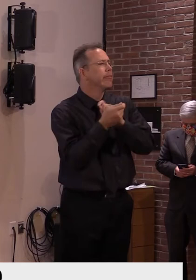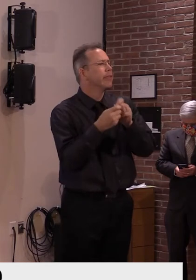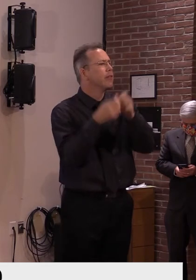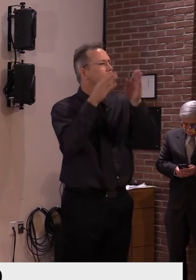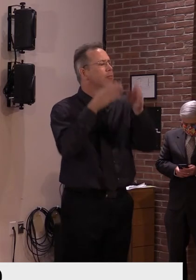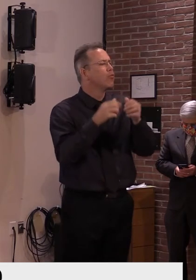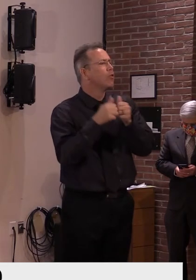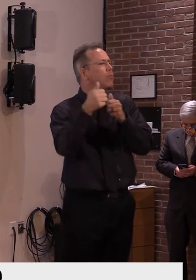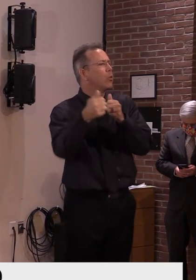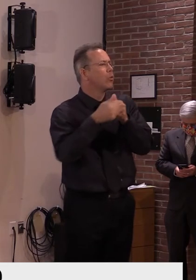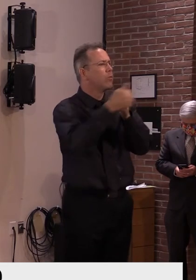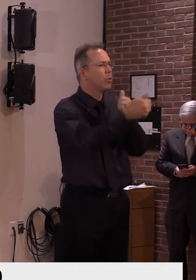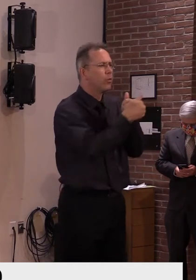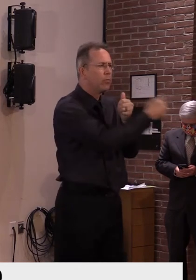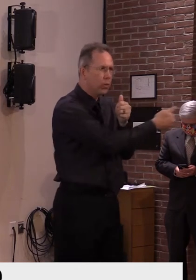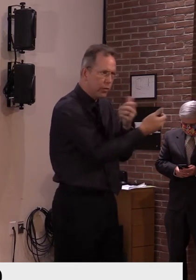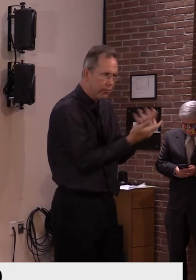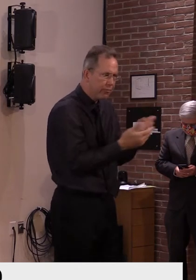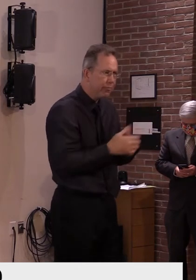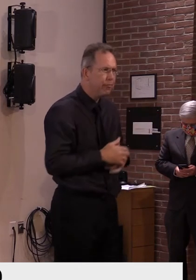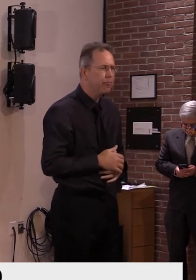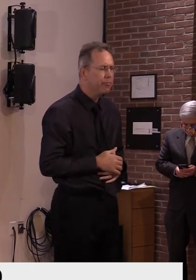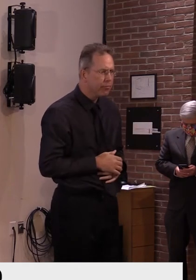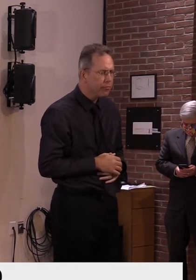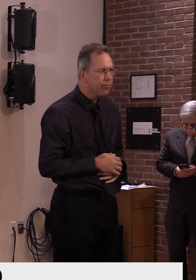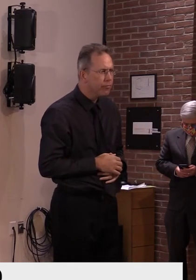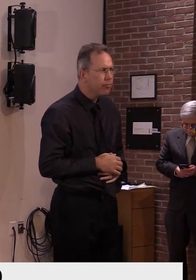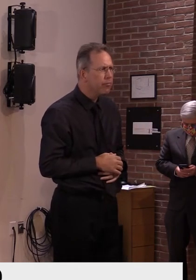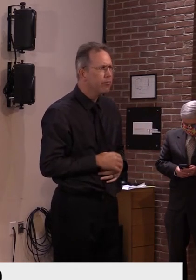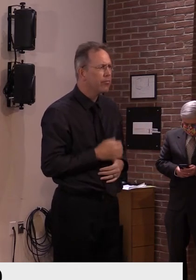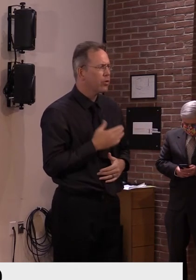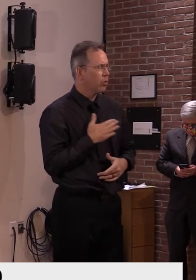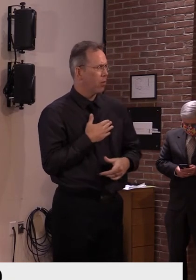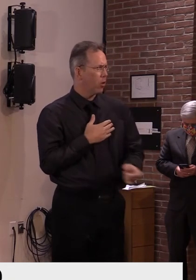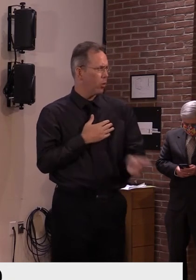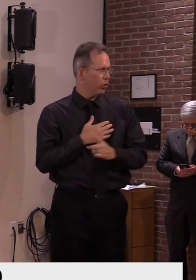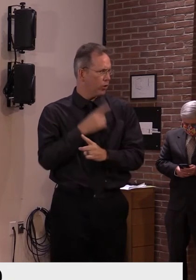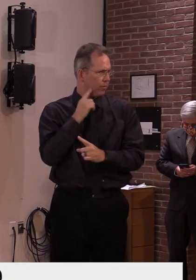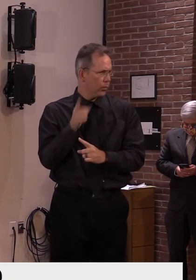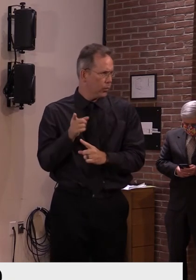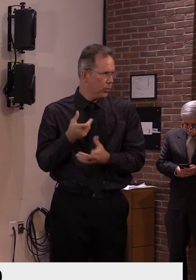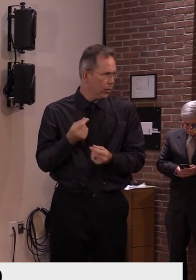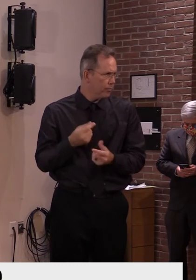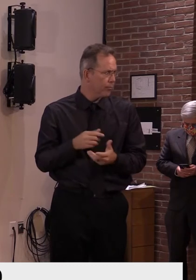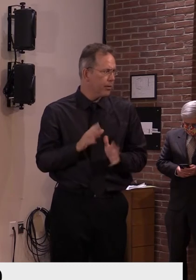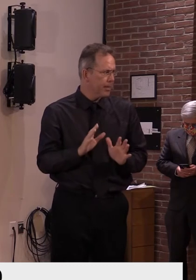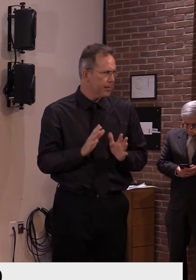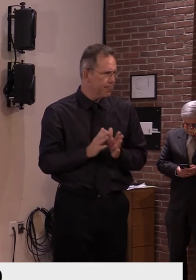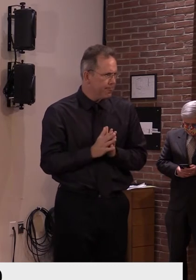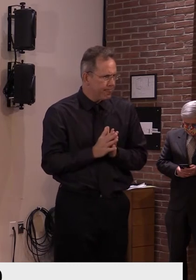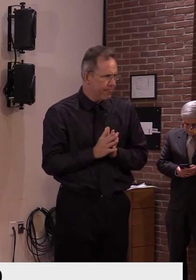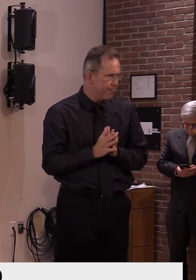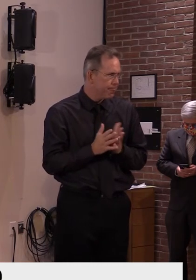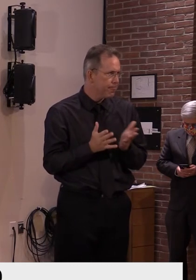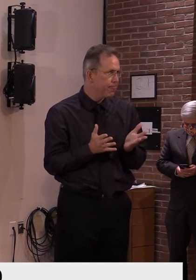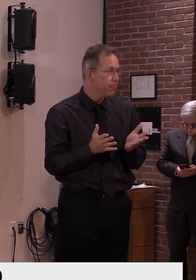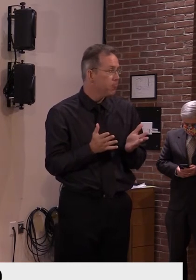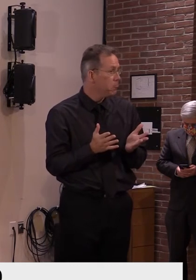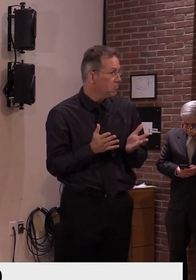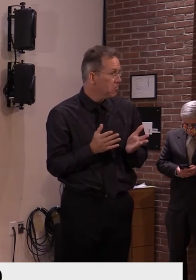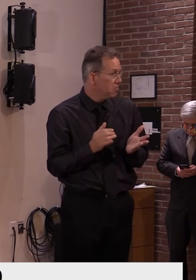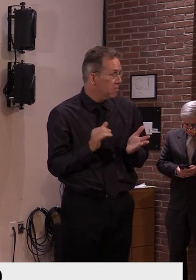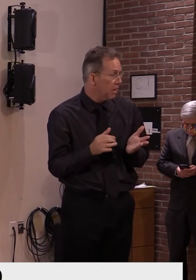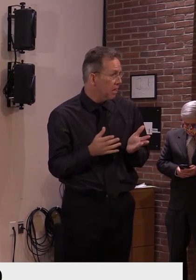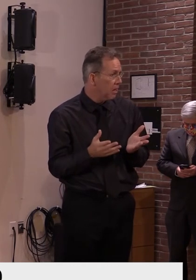questions are, number one, is there any reason, as far as you know, to think that it is more than